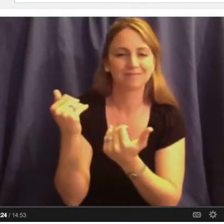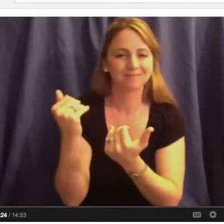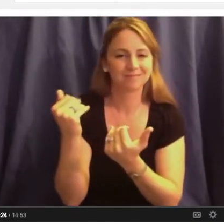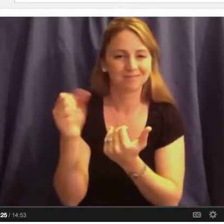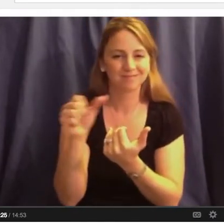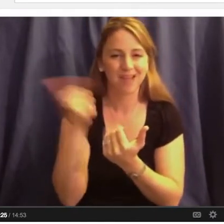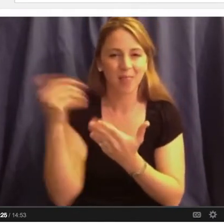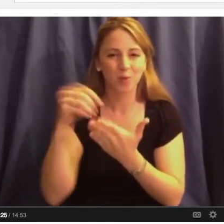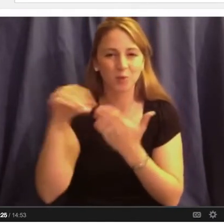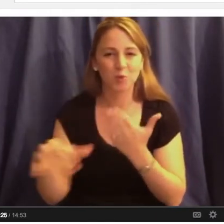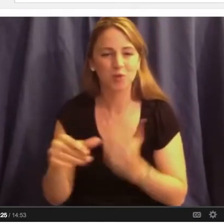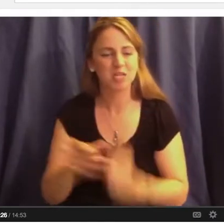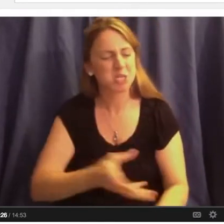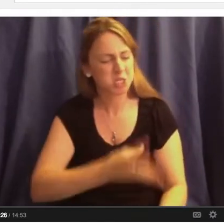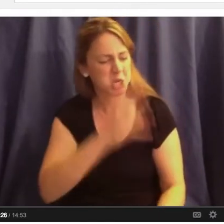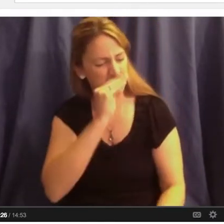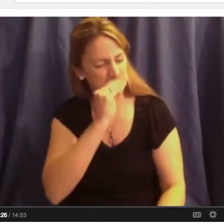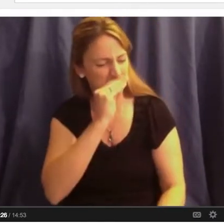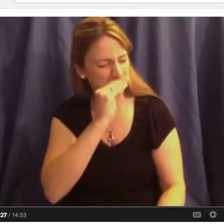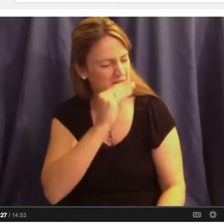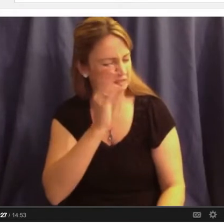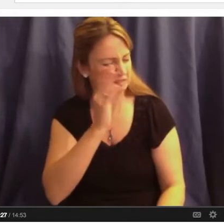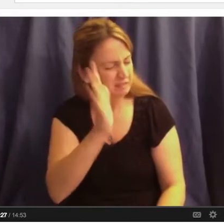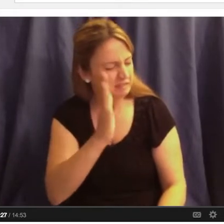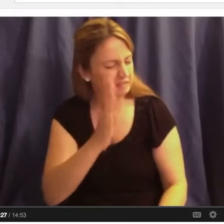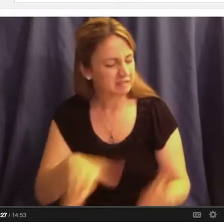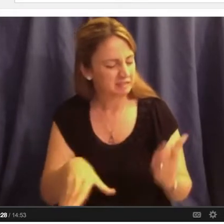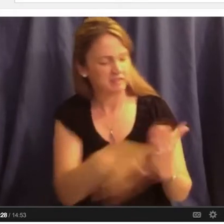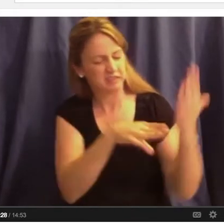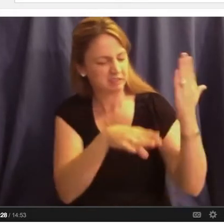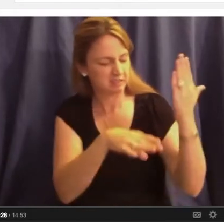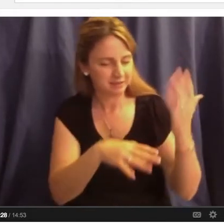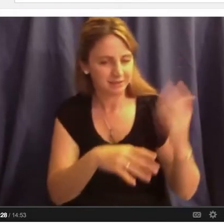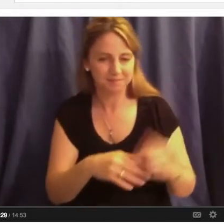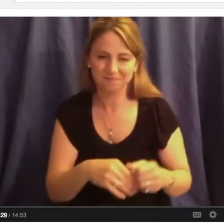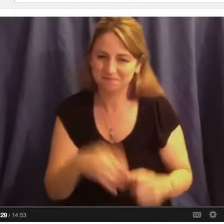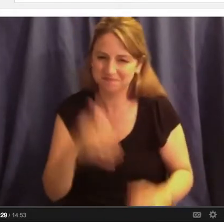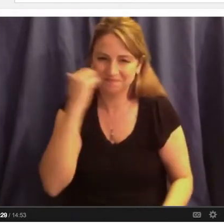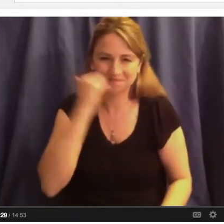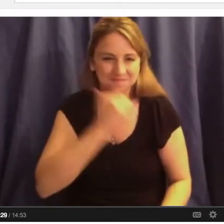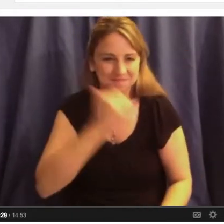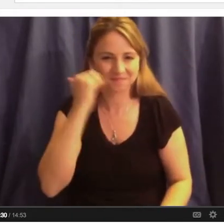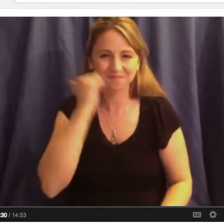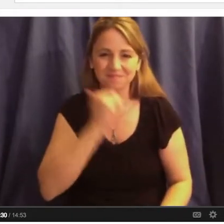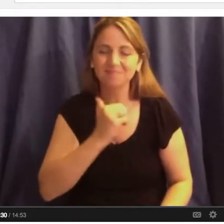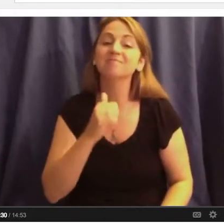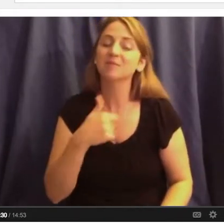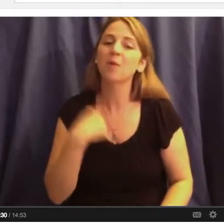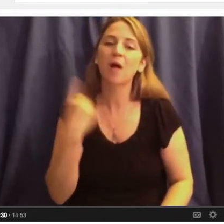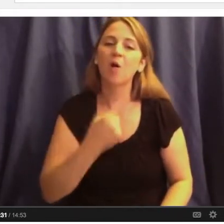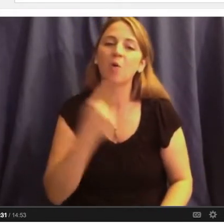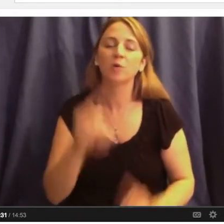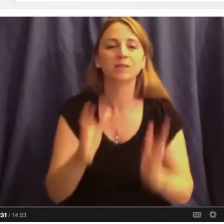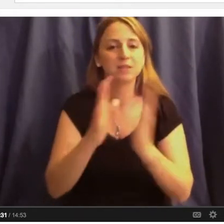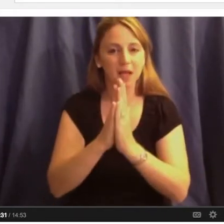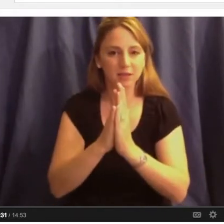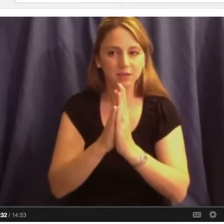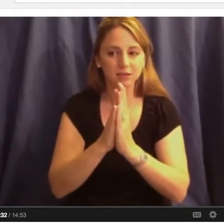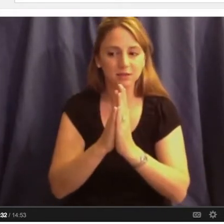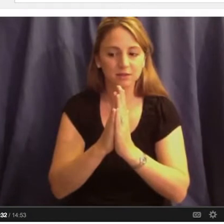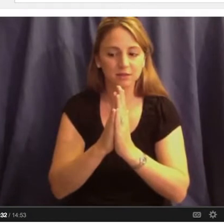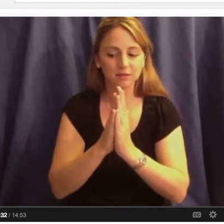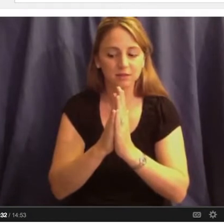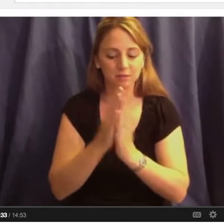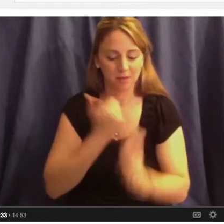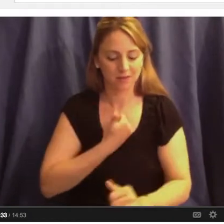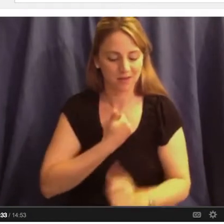And that was a designated kicker every day. And so I was always asking this question, how could we get more